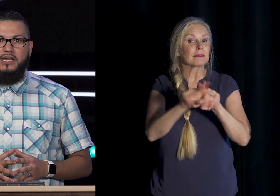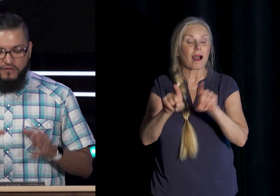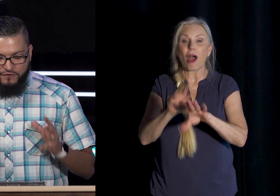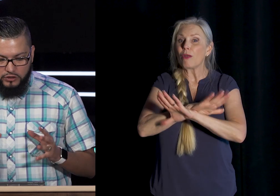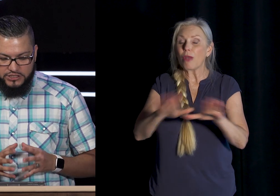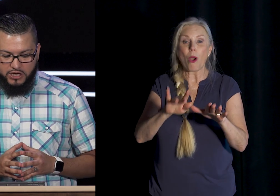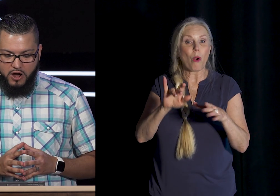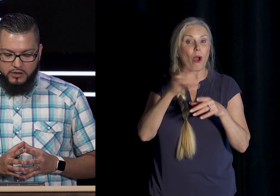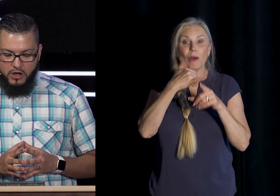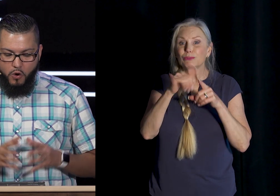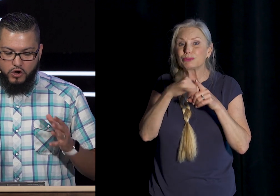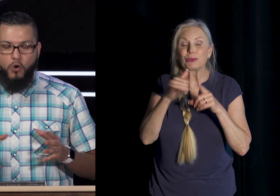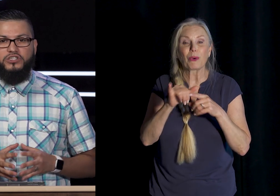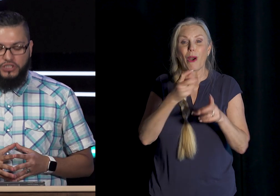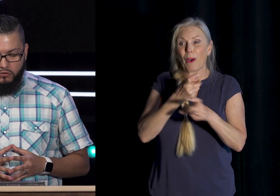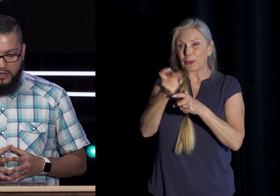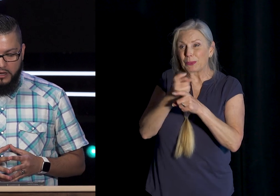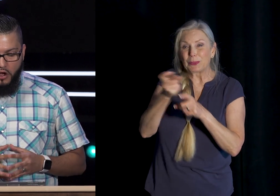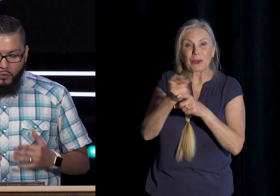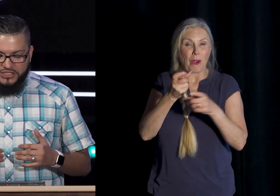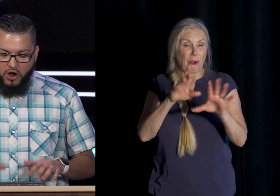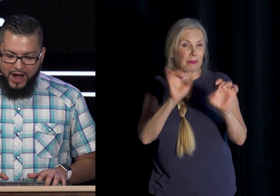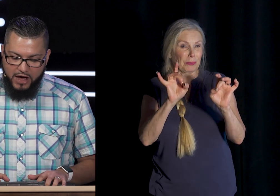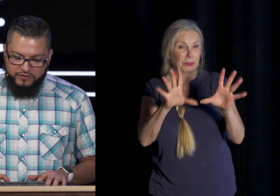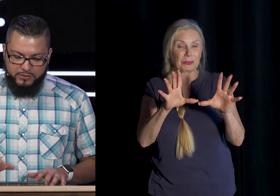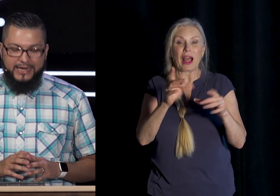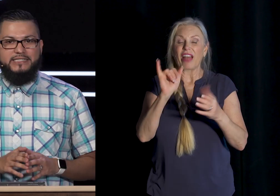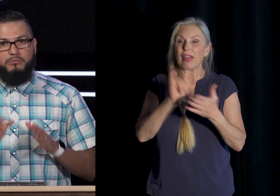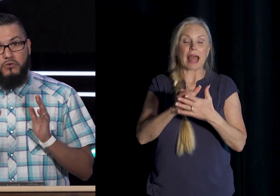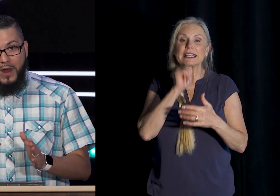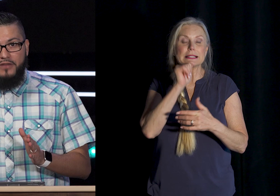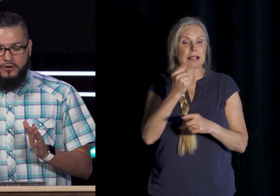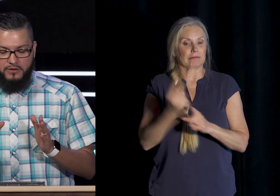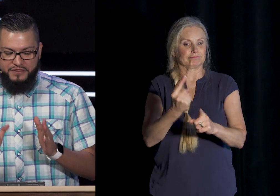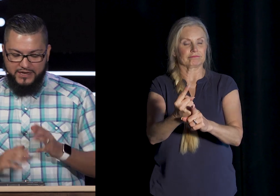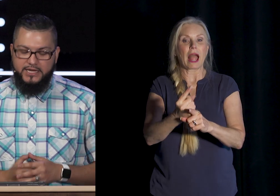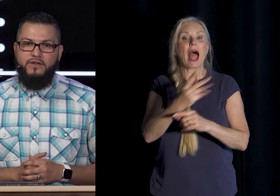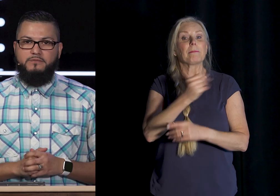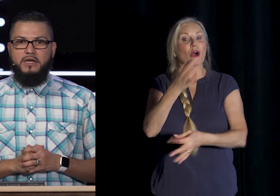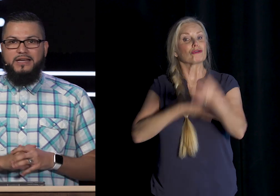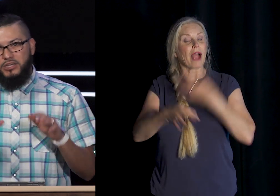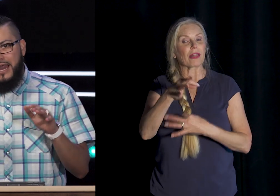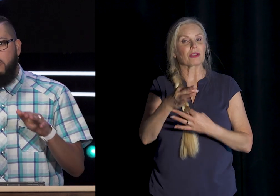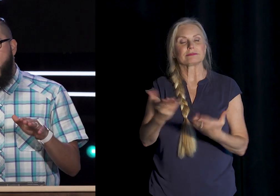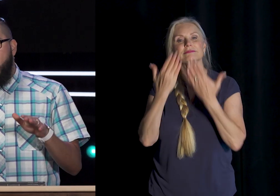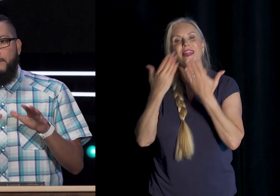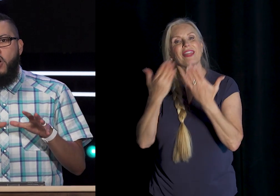Foolish talk Or coarse joking Which are out of place But rather Thanksgiving Giving So now Paul